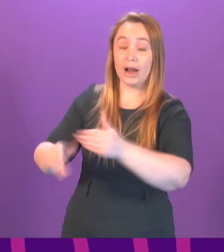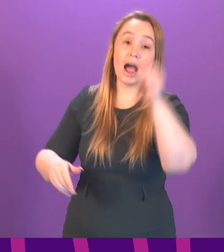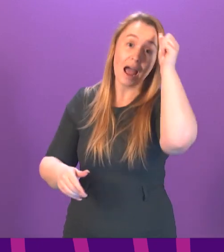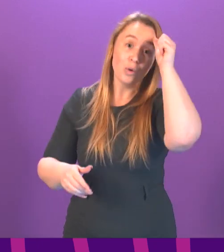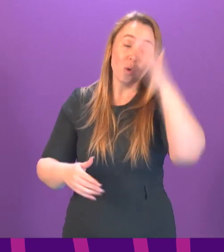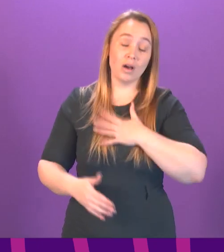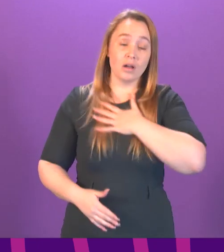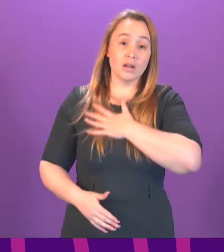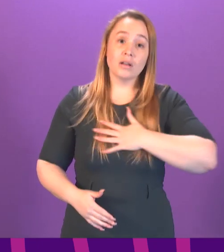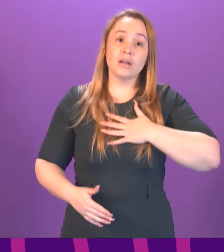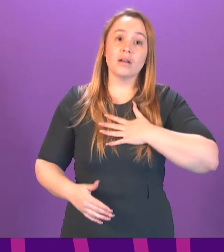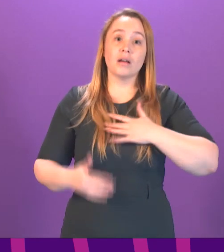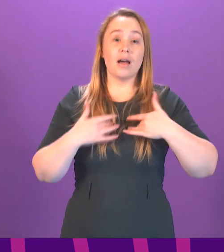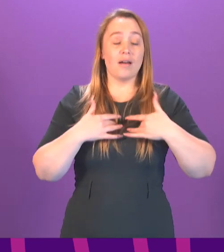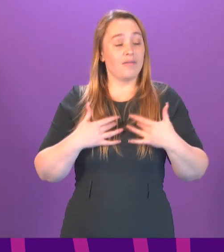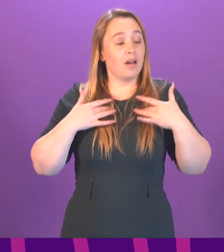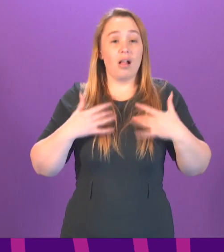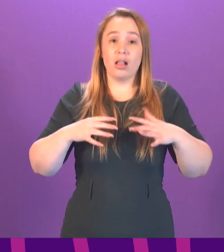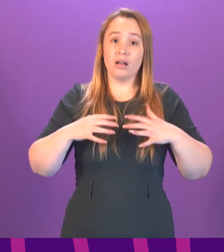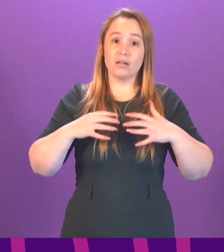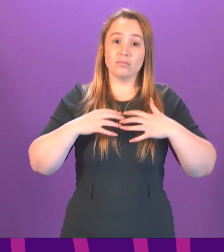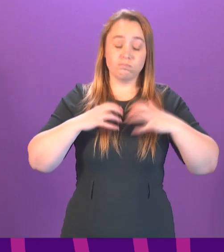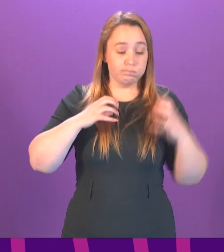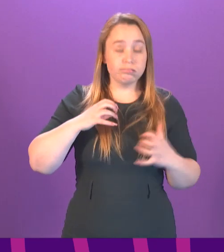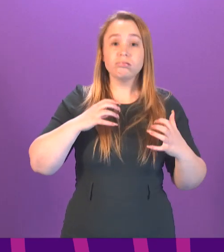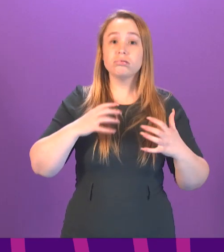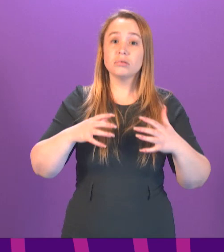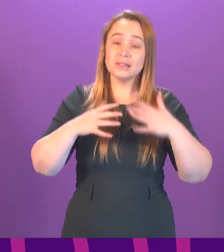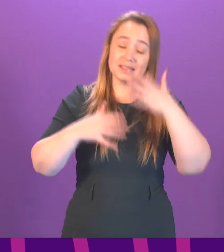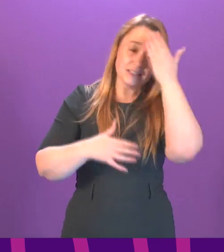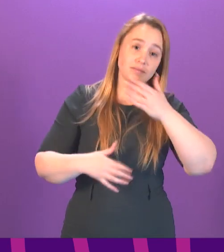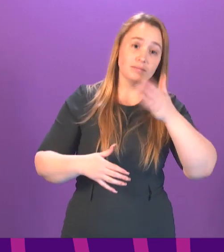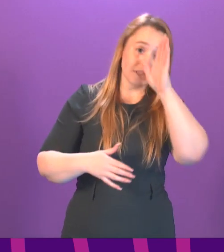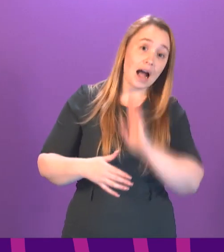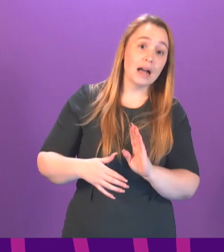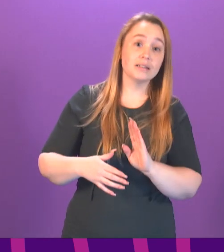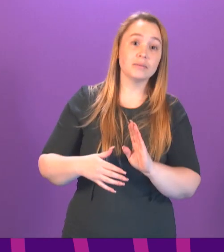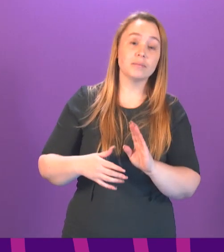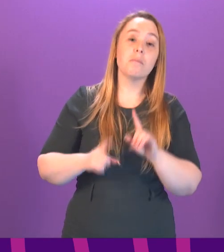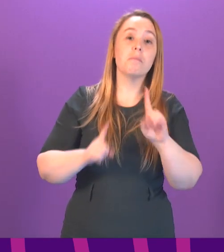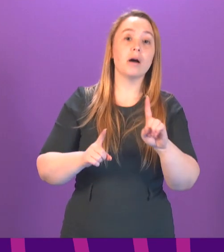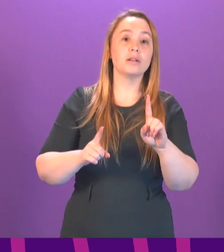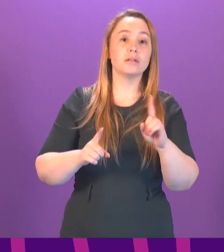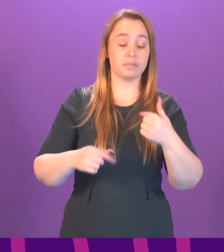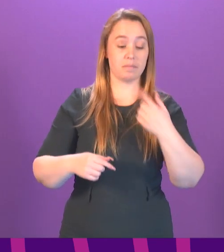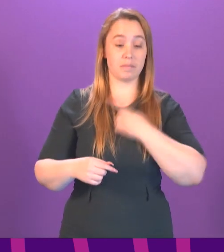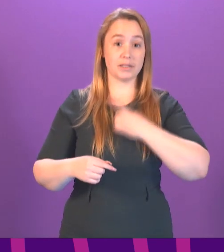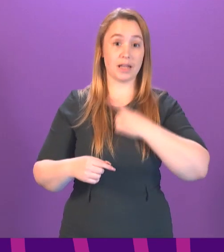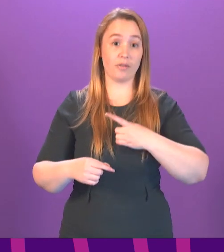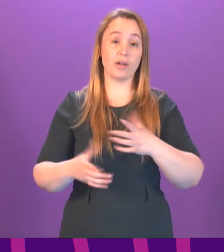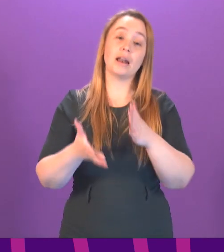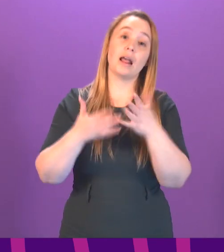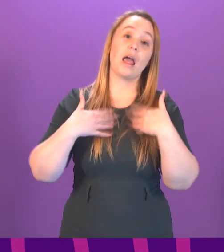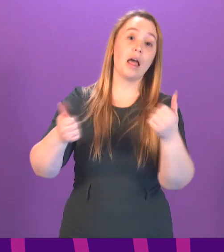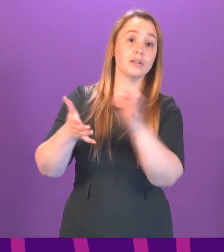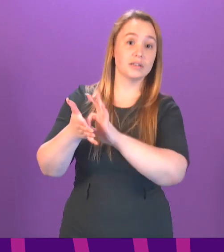feel this. My heart breaks for people in this position. And the second thing is what possible interest would I have or the health